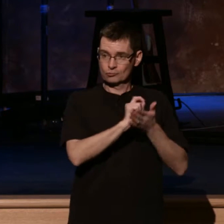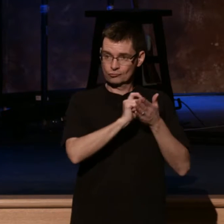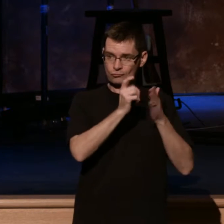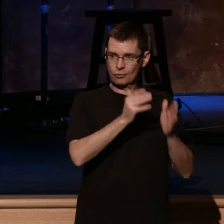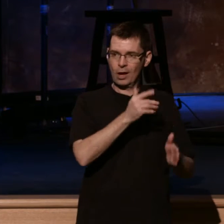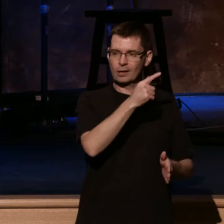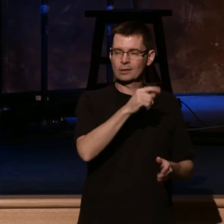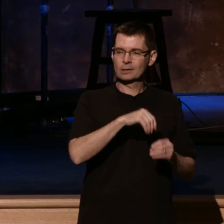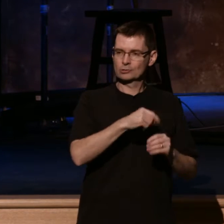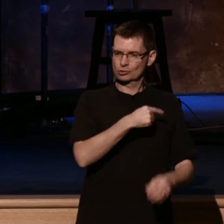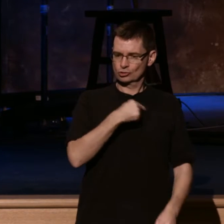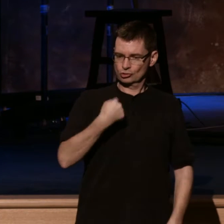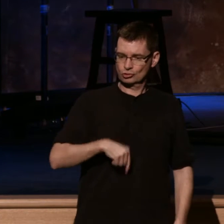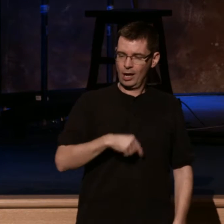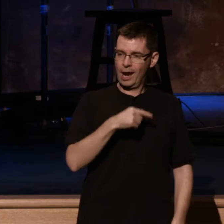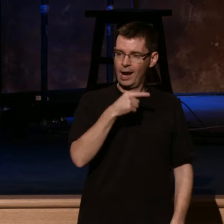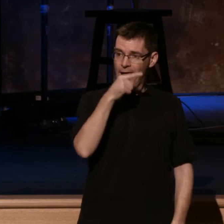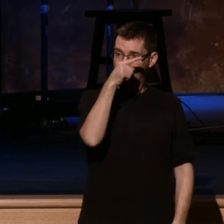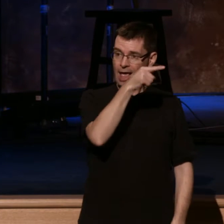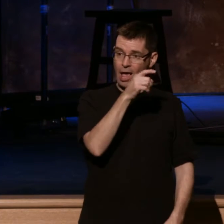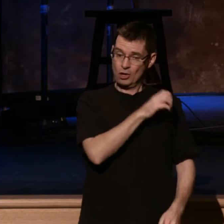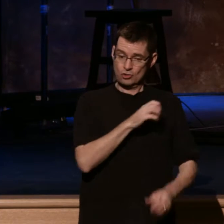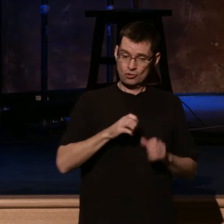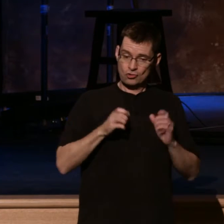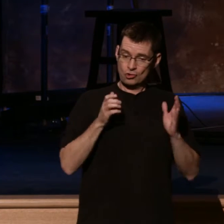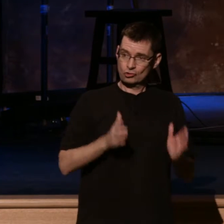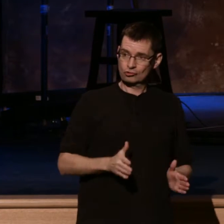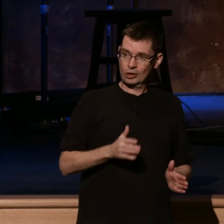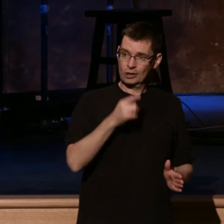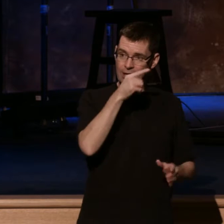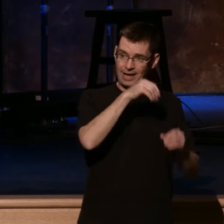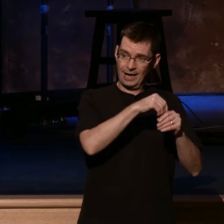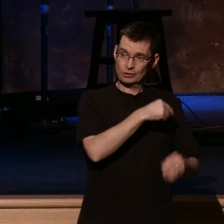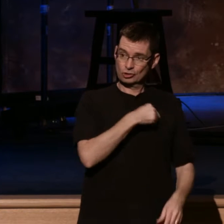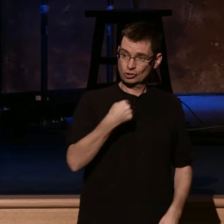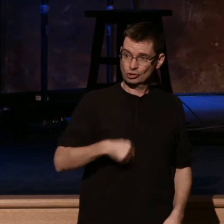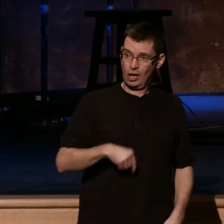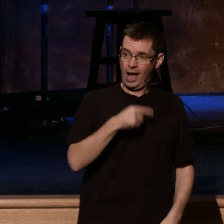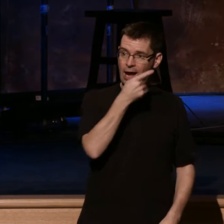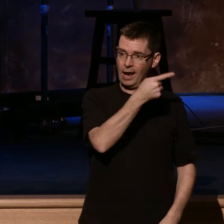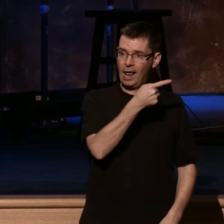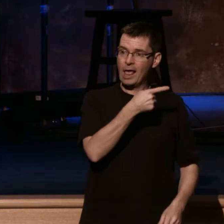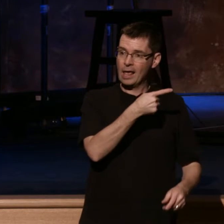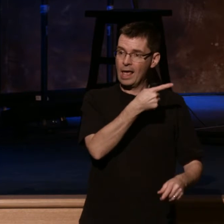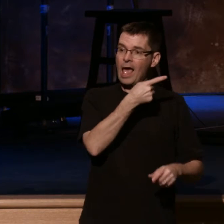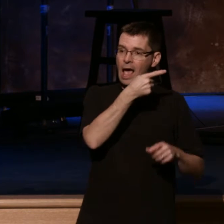brothers and sisters in America. We believe we are handling our persecution better than you're handling your prosperity.